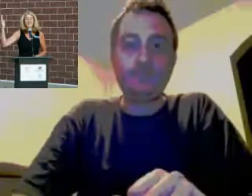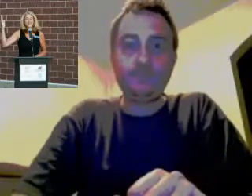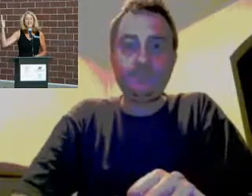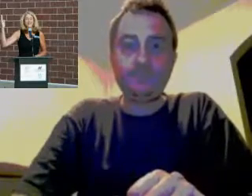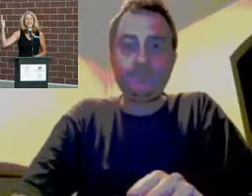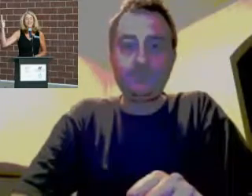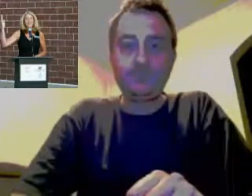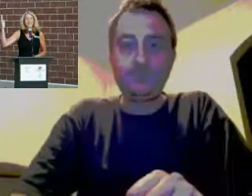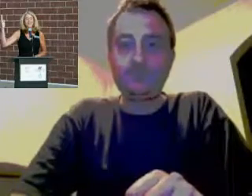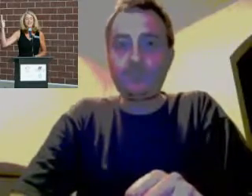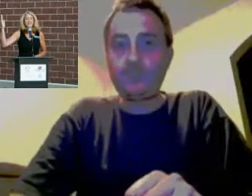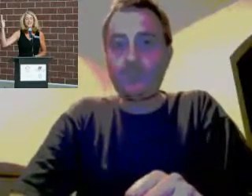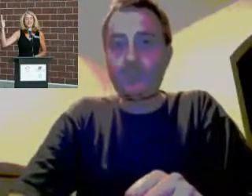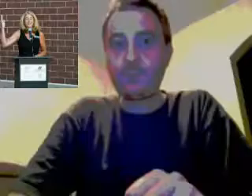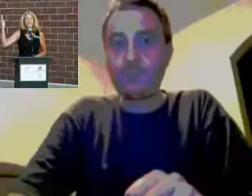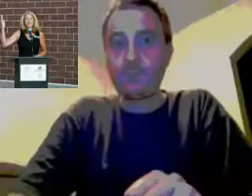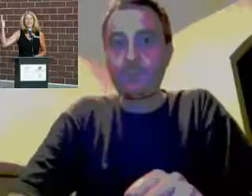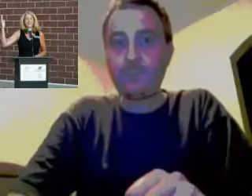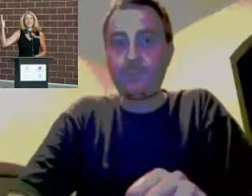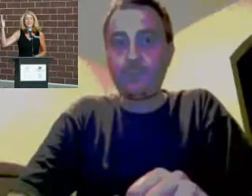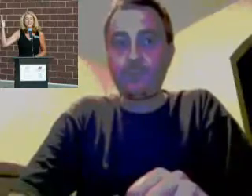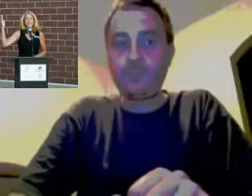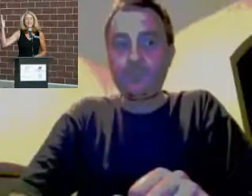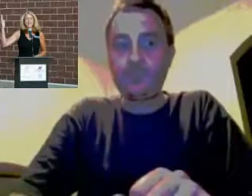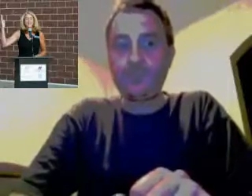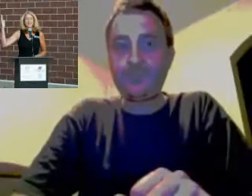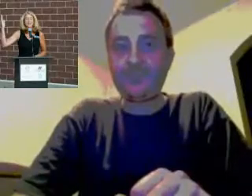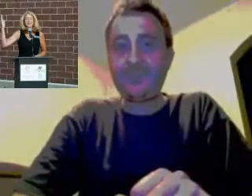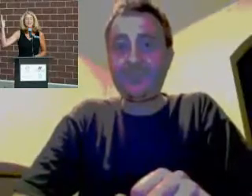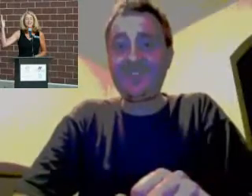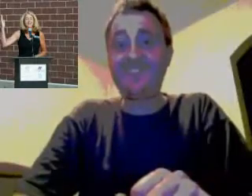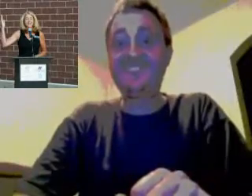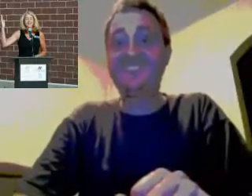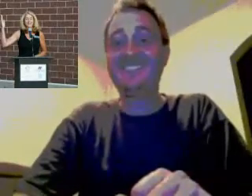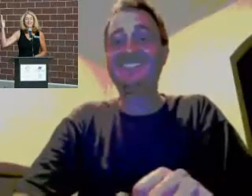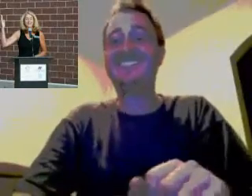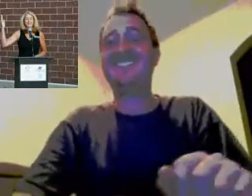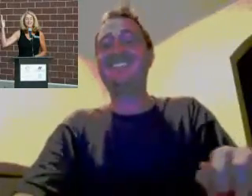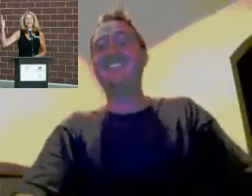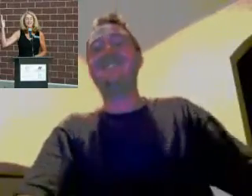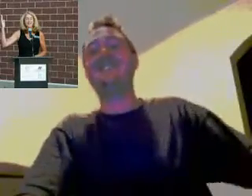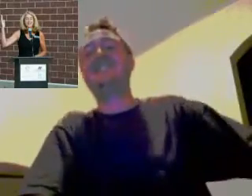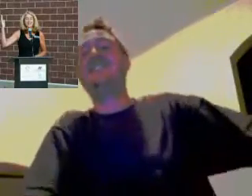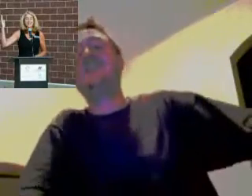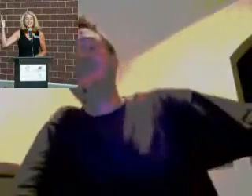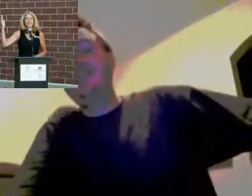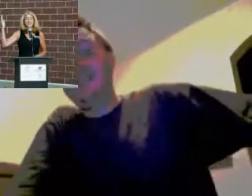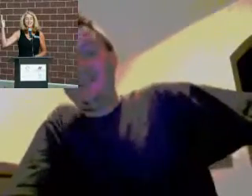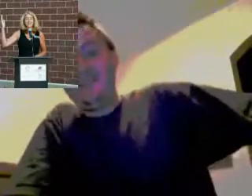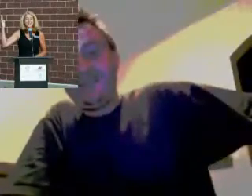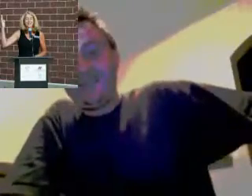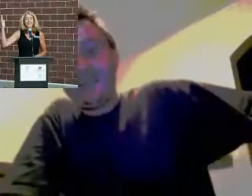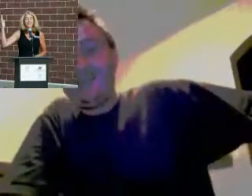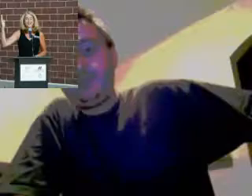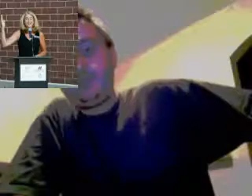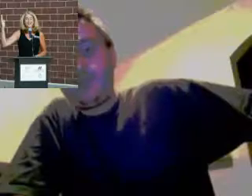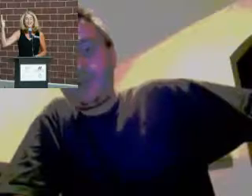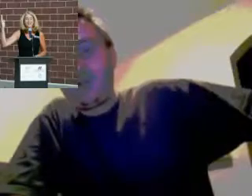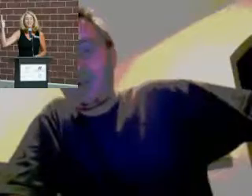She just has a presence about her that when she says something, you believe it. He carries highly qualified to be the governor of